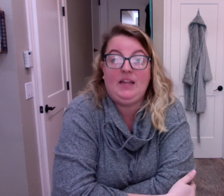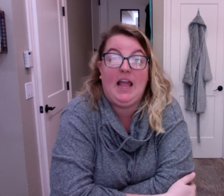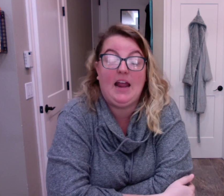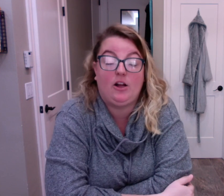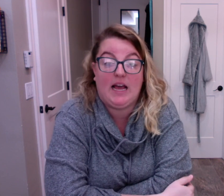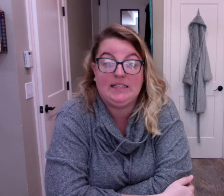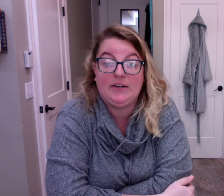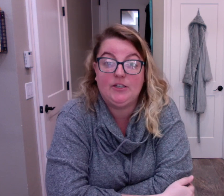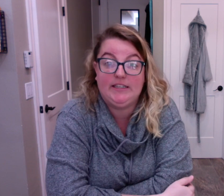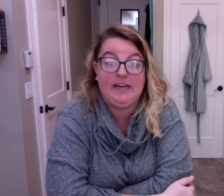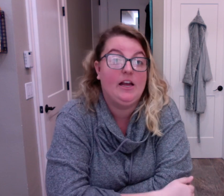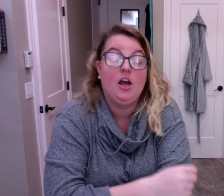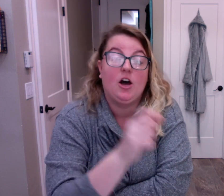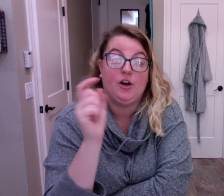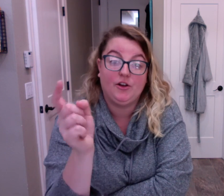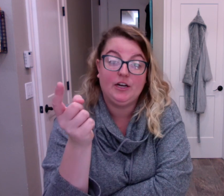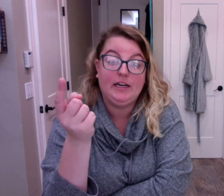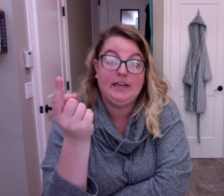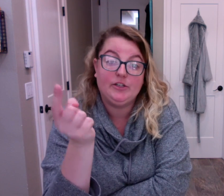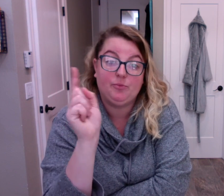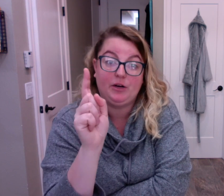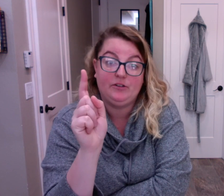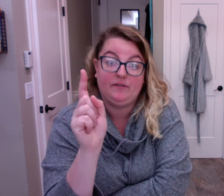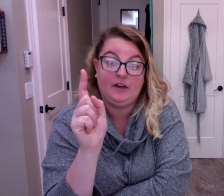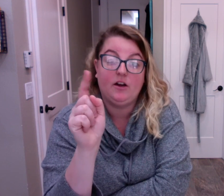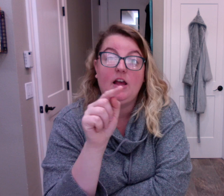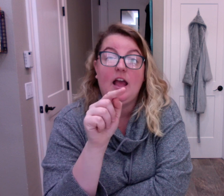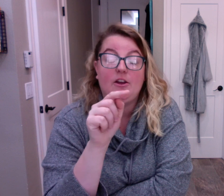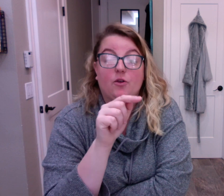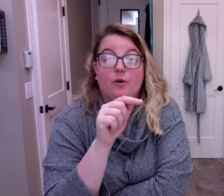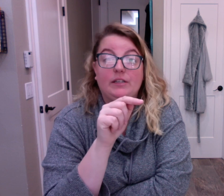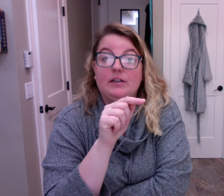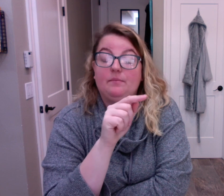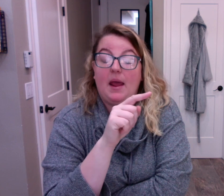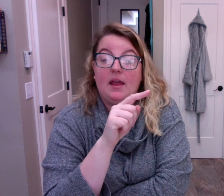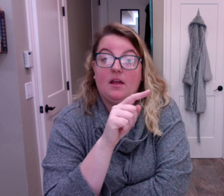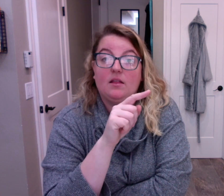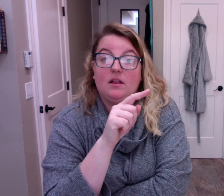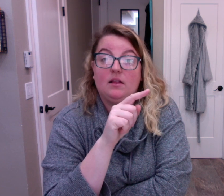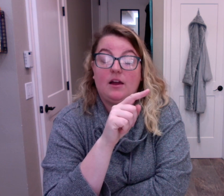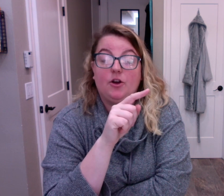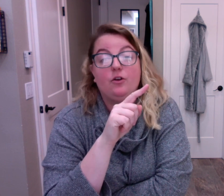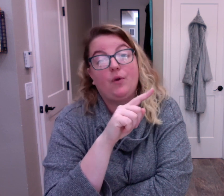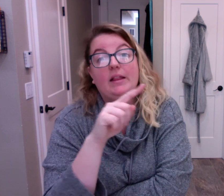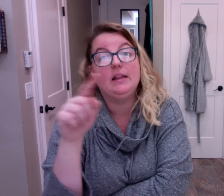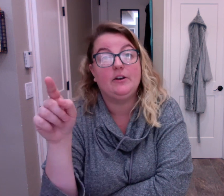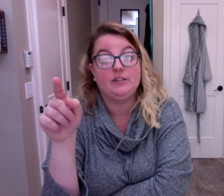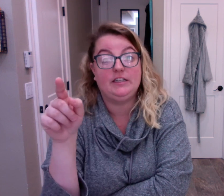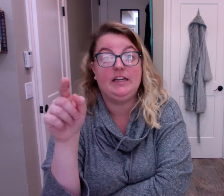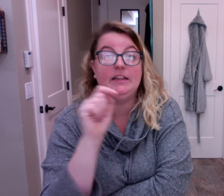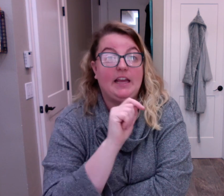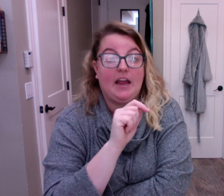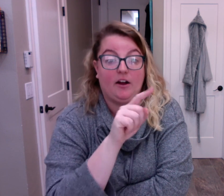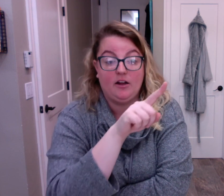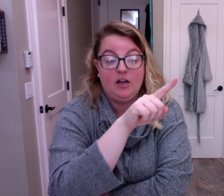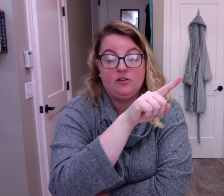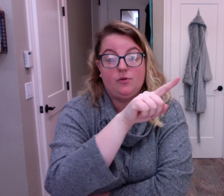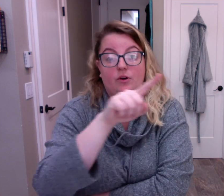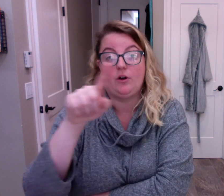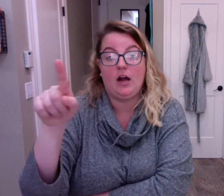And our last letter Z, all you're going to need is your pointer finger and you're going to make the letter, you're going to write the letter Z in the air. So across,